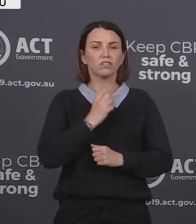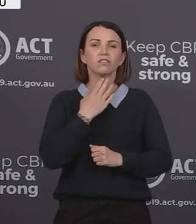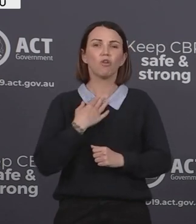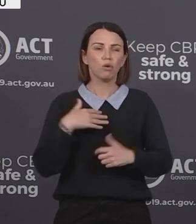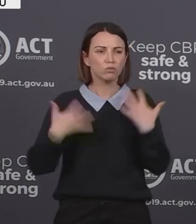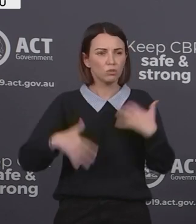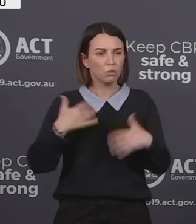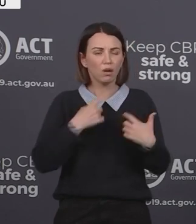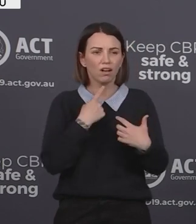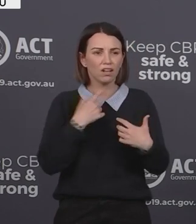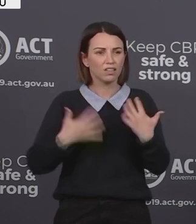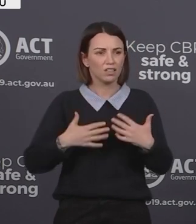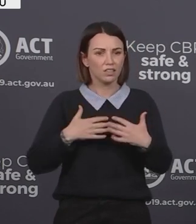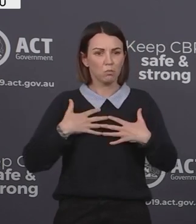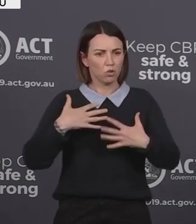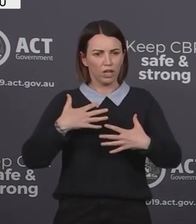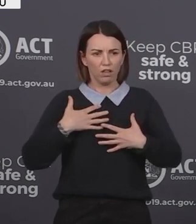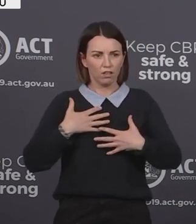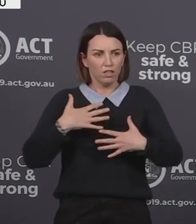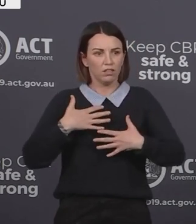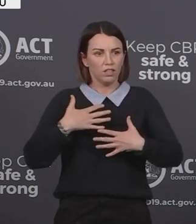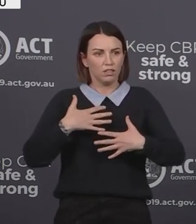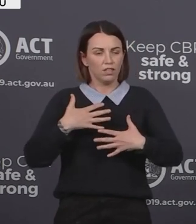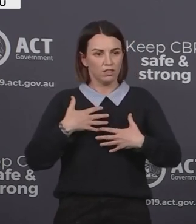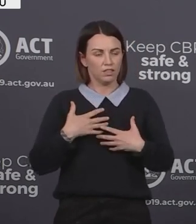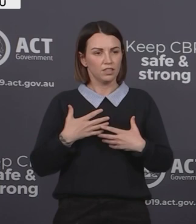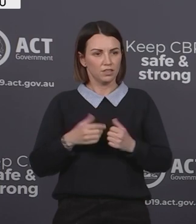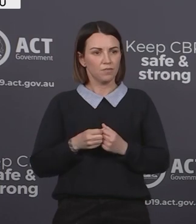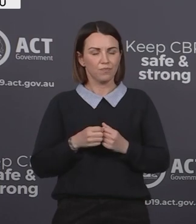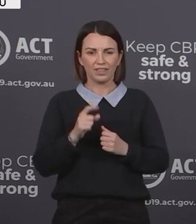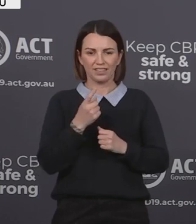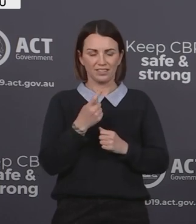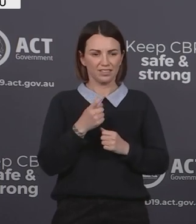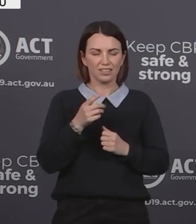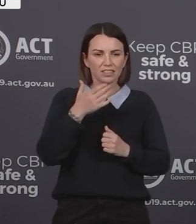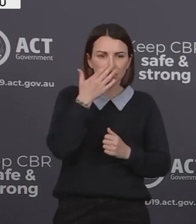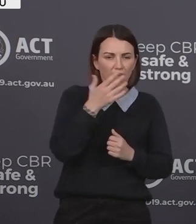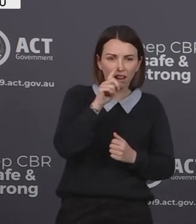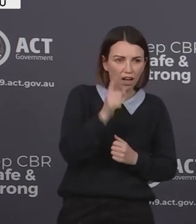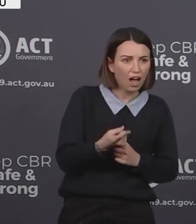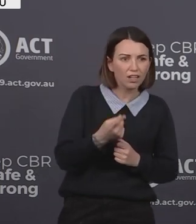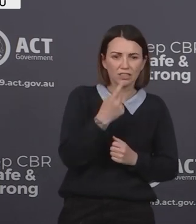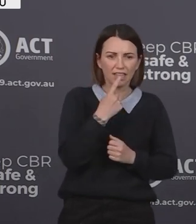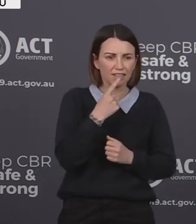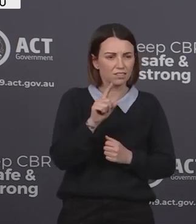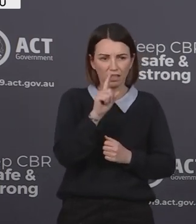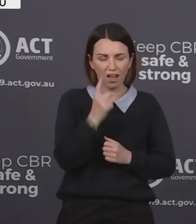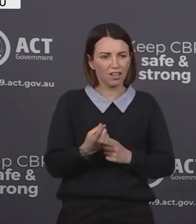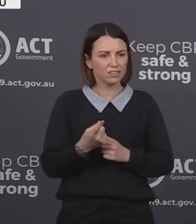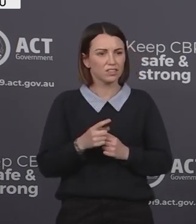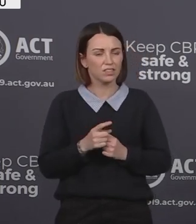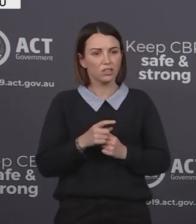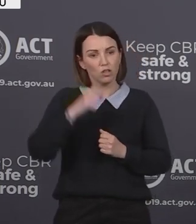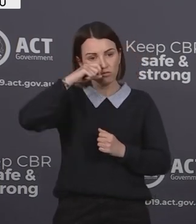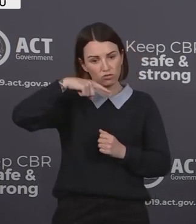throat, shortness of breath, loss of sense of smell or taste, or runny